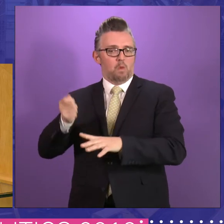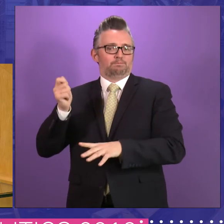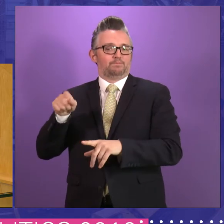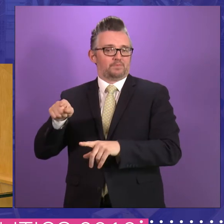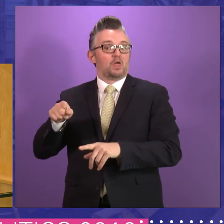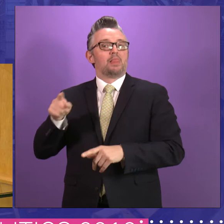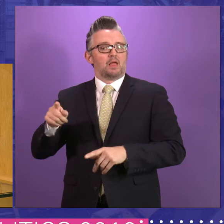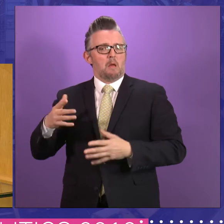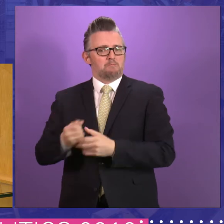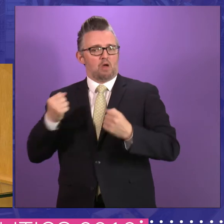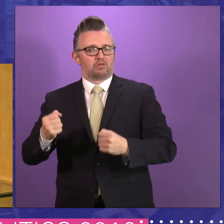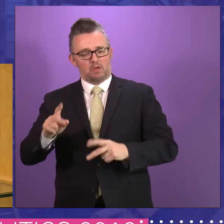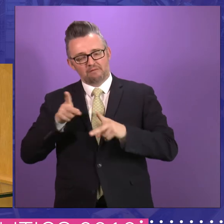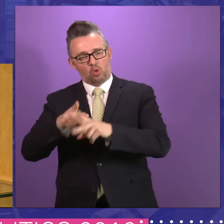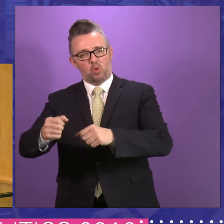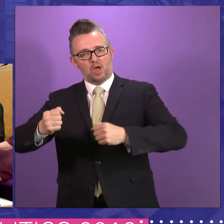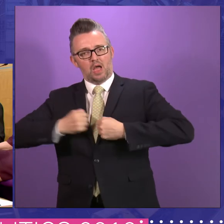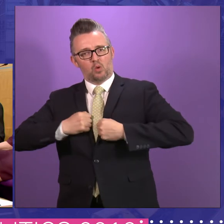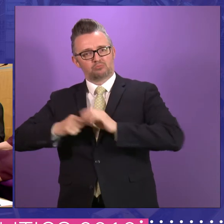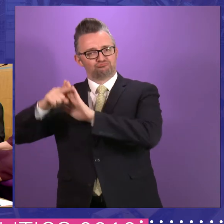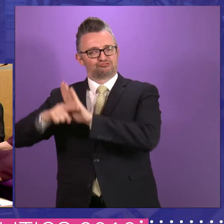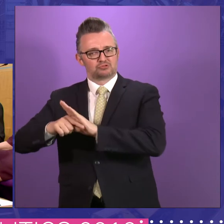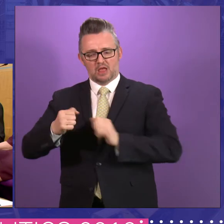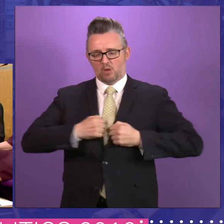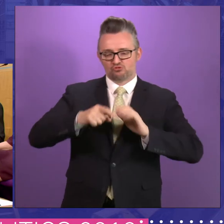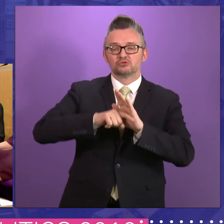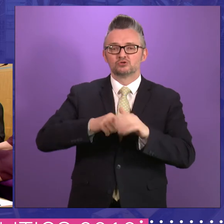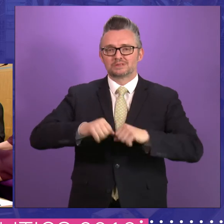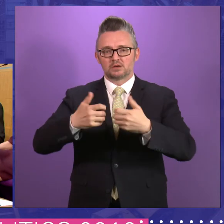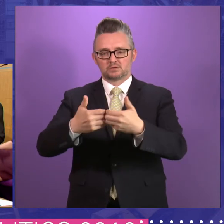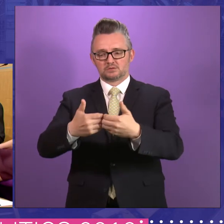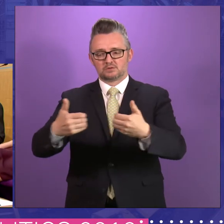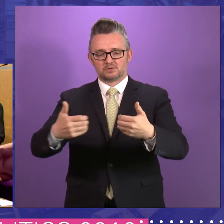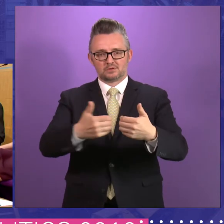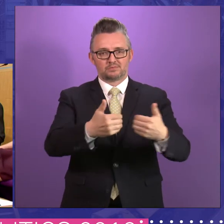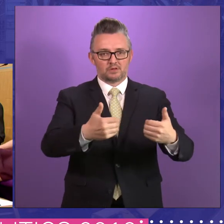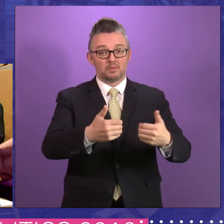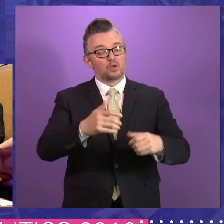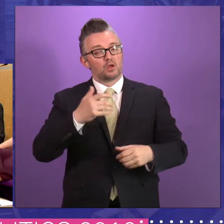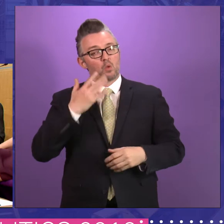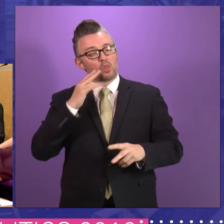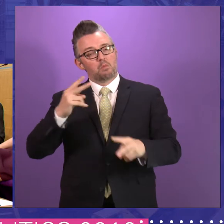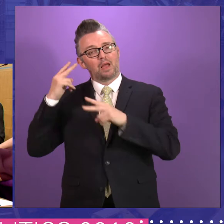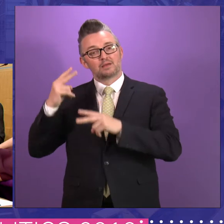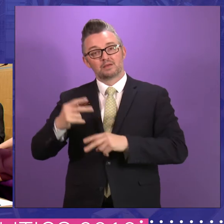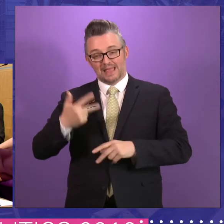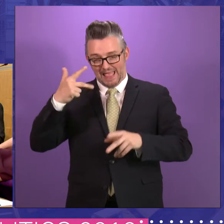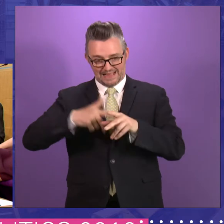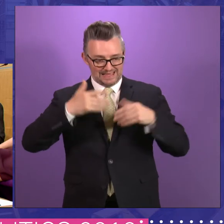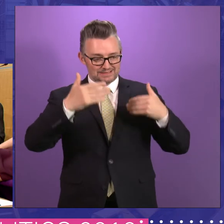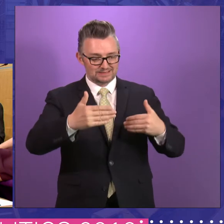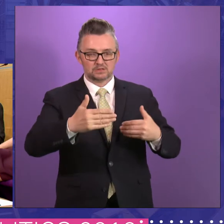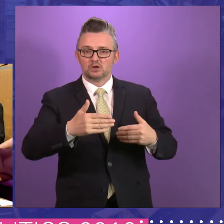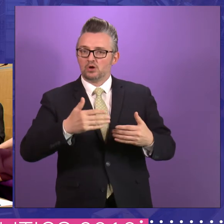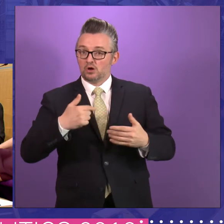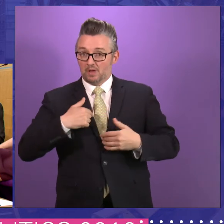much on party lines. Correct me if I'm wrong. that's certainly, that was my experience in the first eight years, was that as a party whip, it was very, very